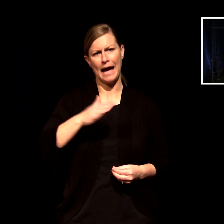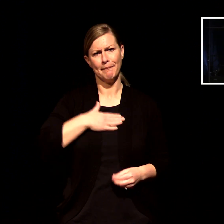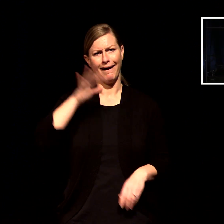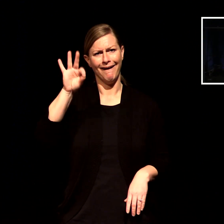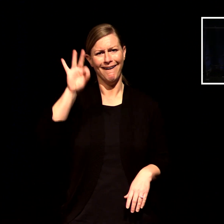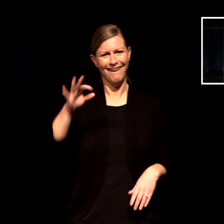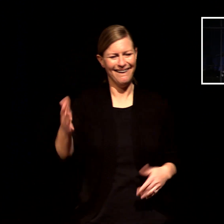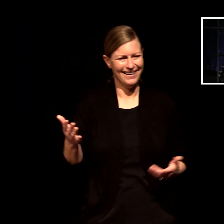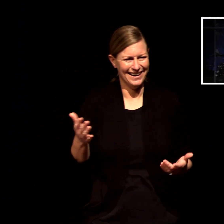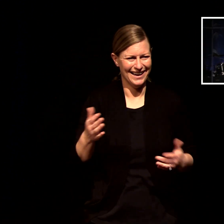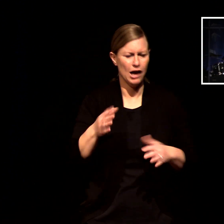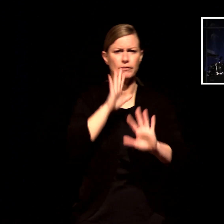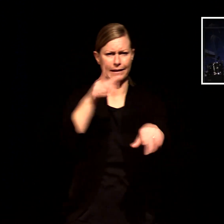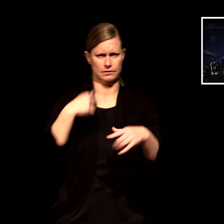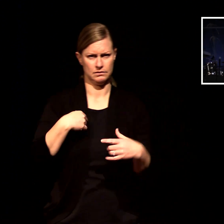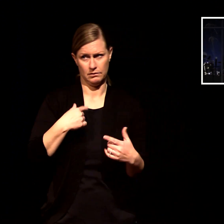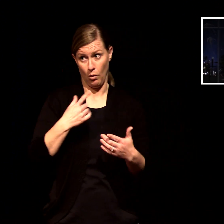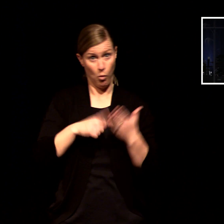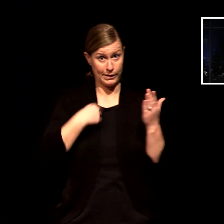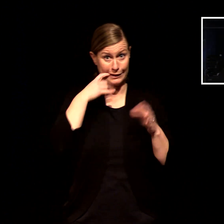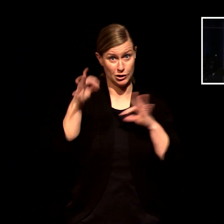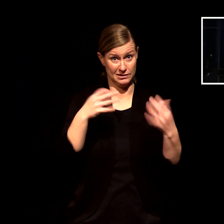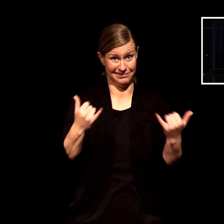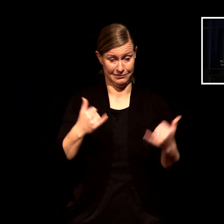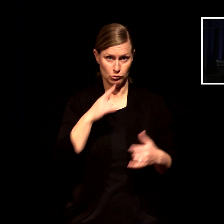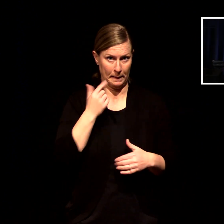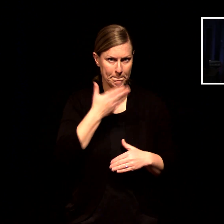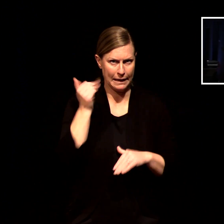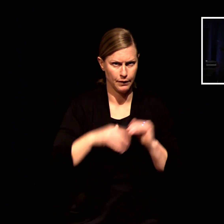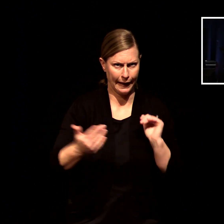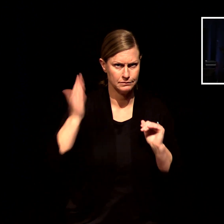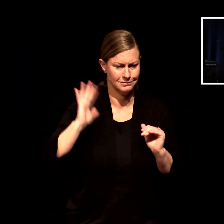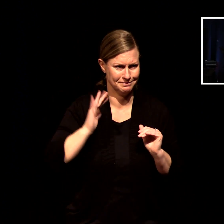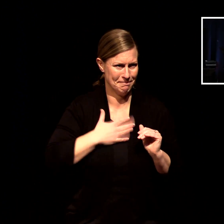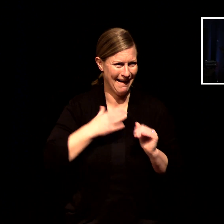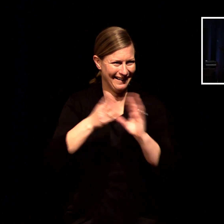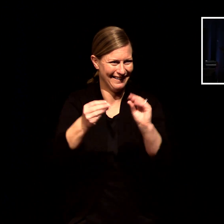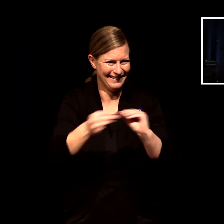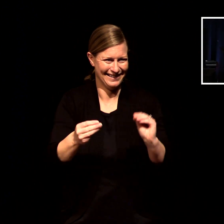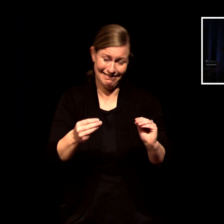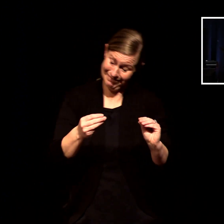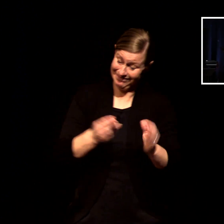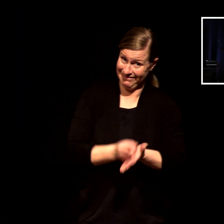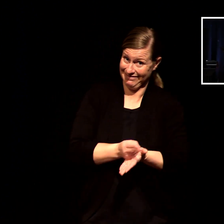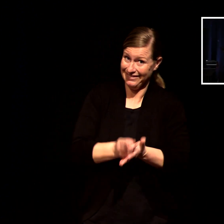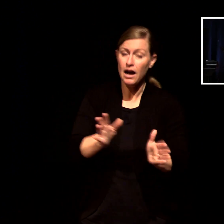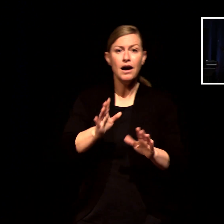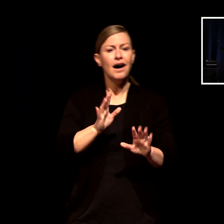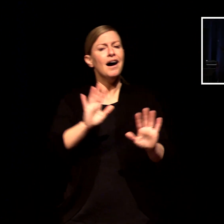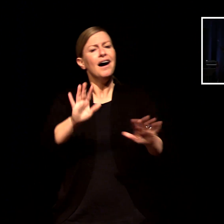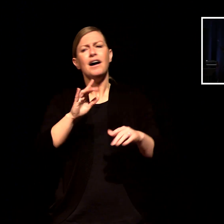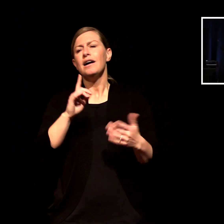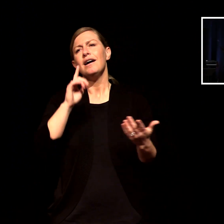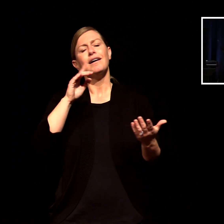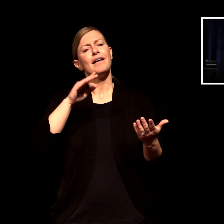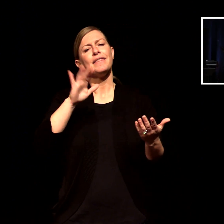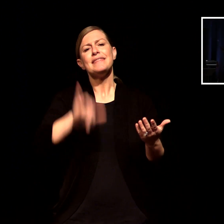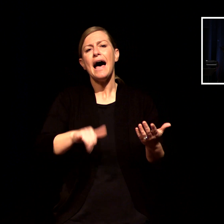much worse but this is kind of a nightmare scenario for christians we all have fears as christians maybe it's it's praying